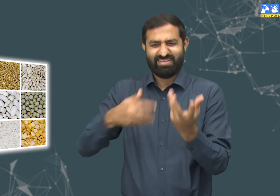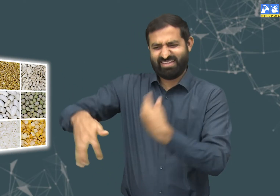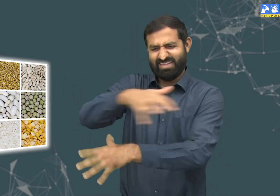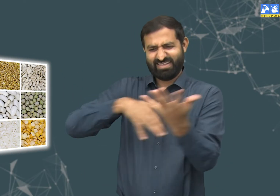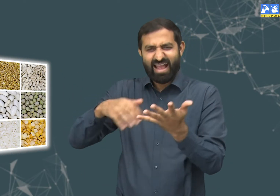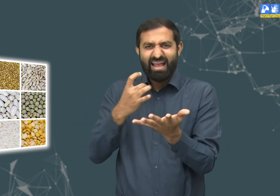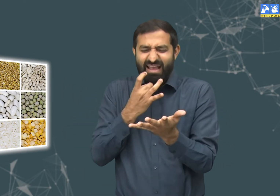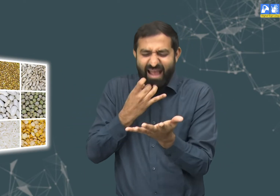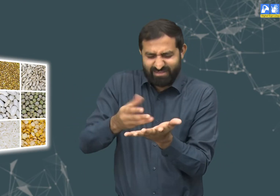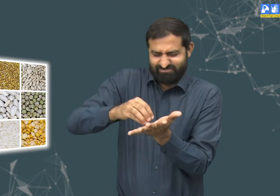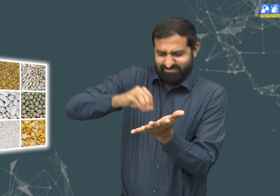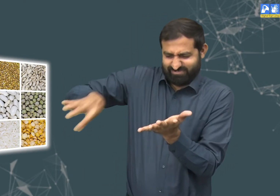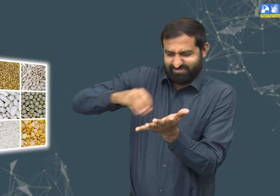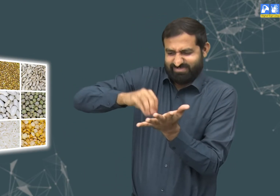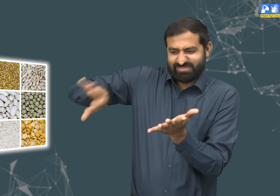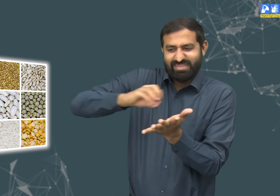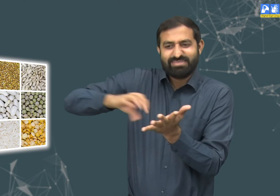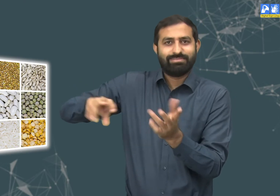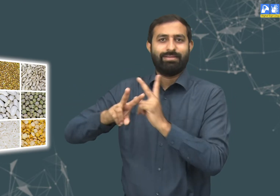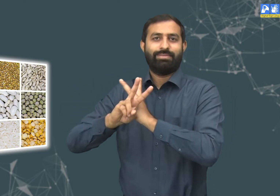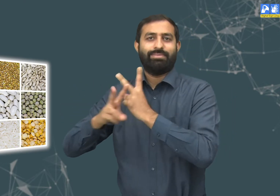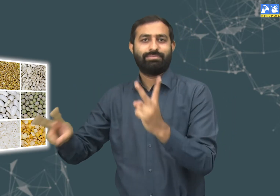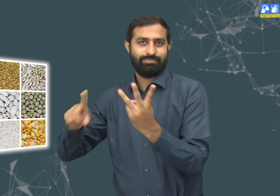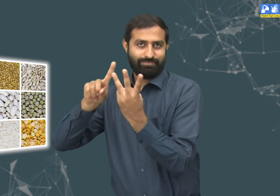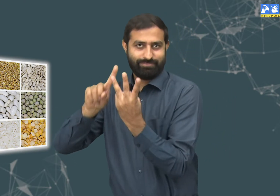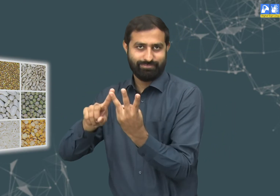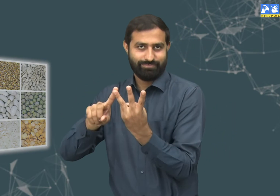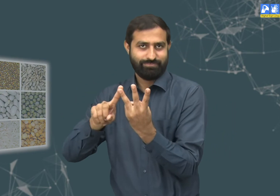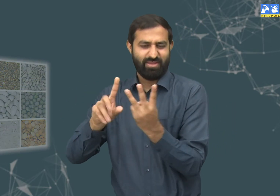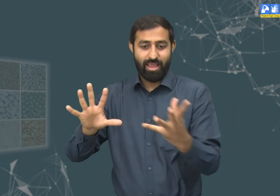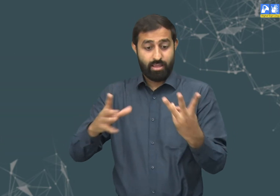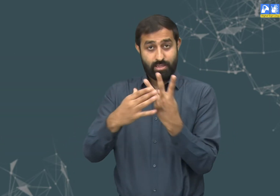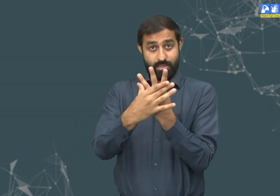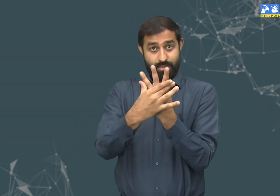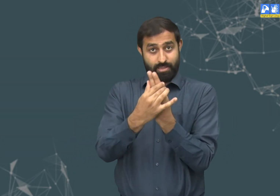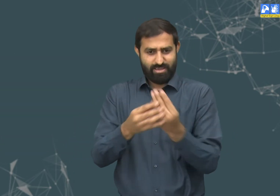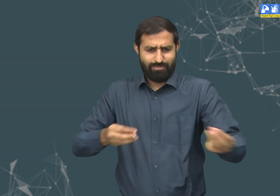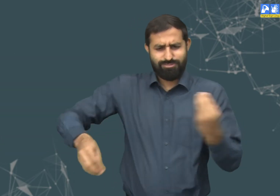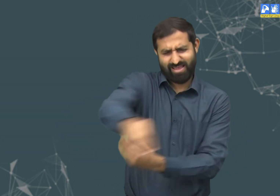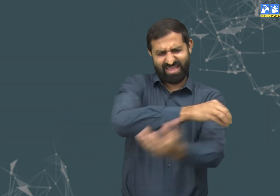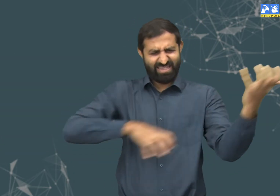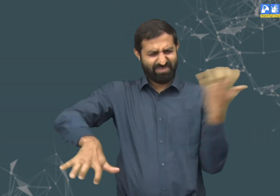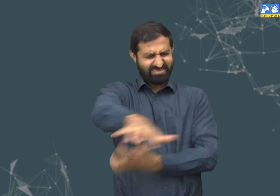stones, sand etc. These substances are separated from a mixture of materials.